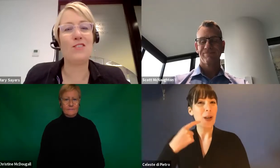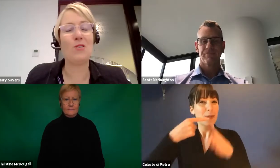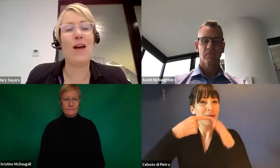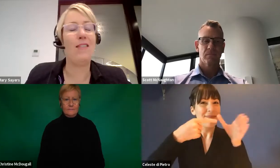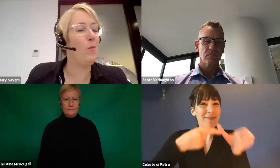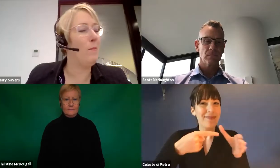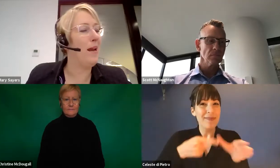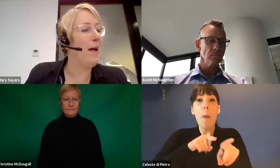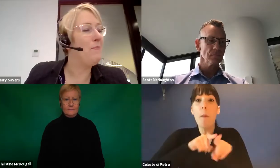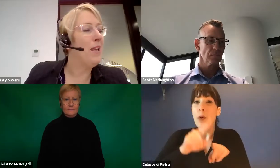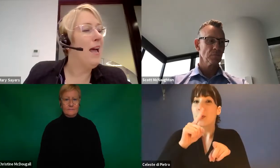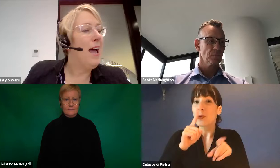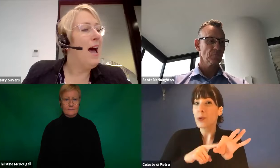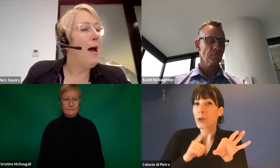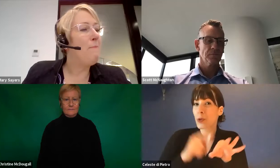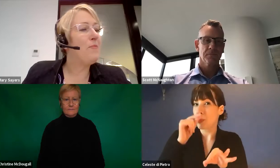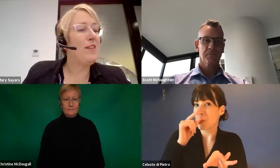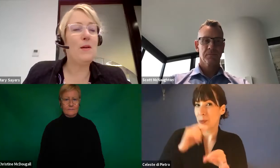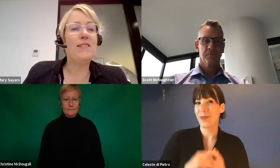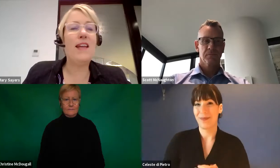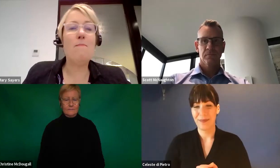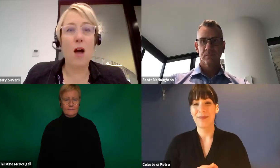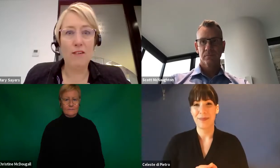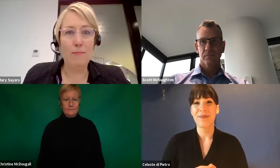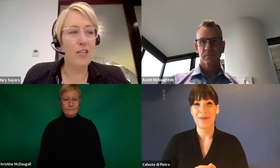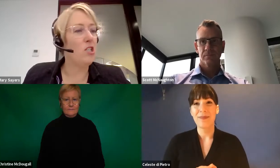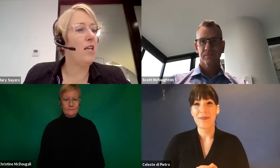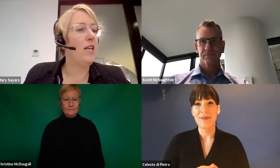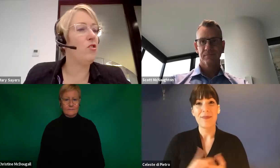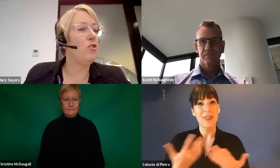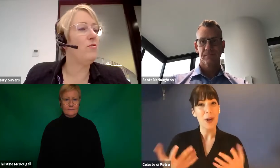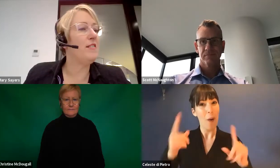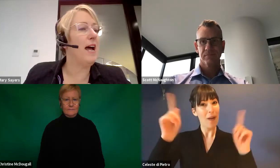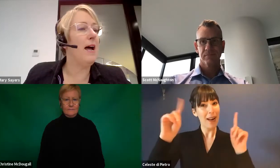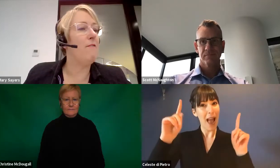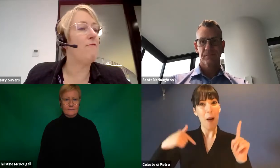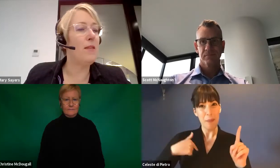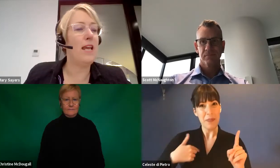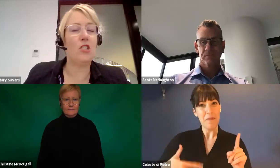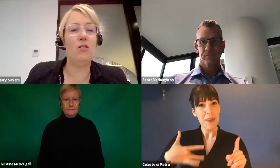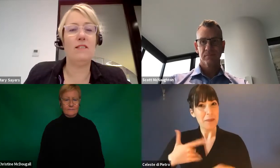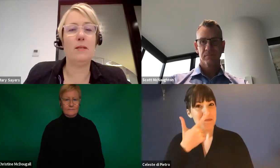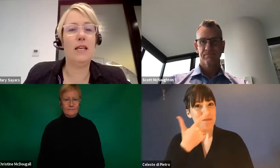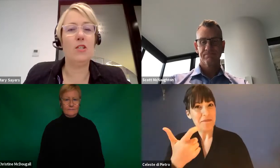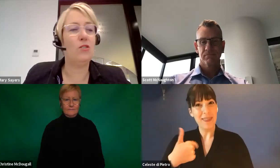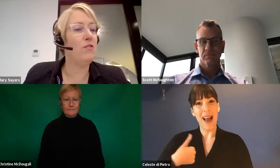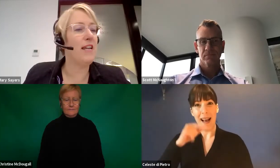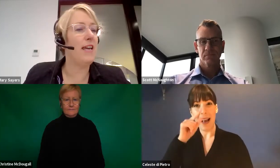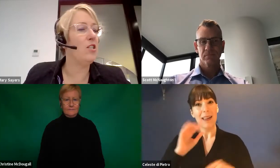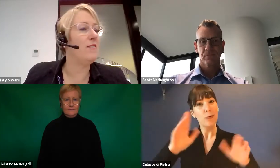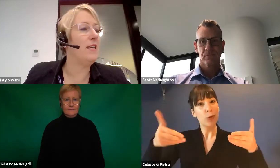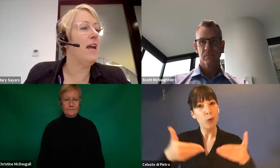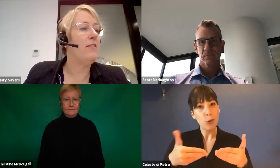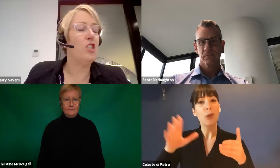questions throughout the webinar. So it's now my great pleasure to introduce, from the National Disability Insurance